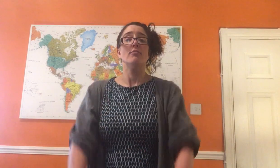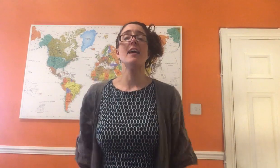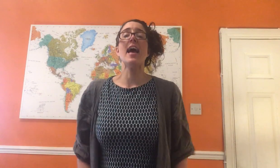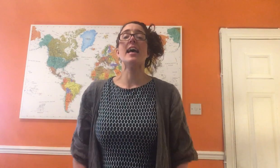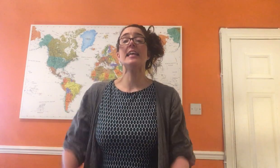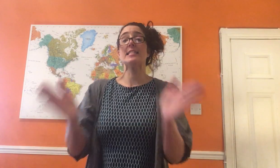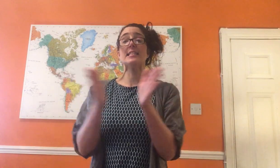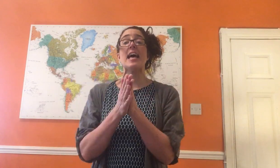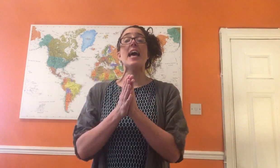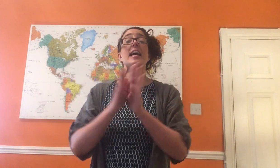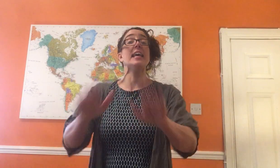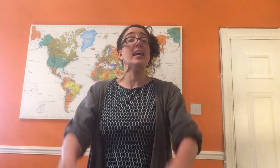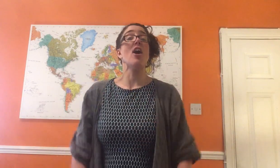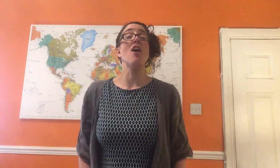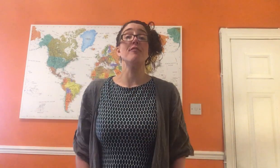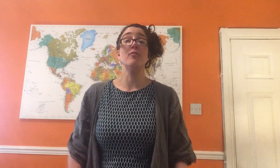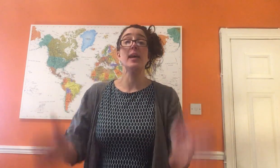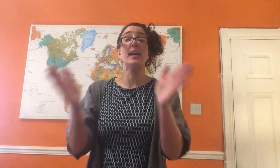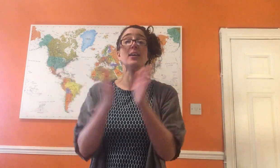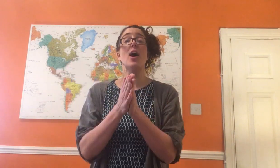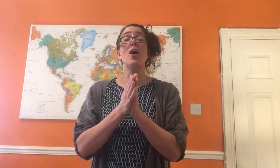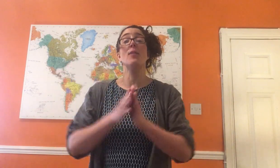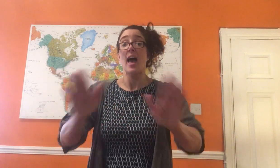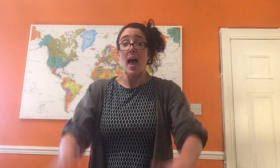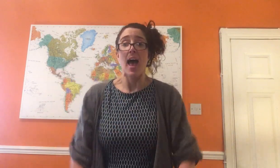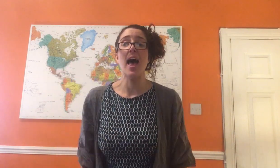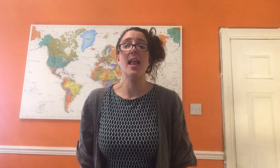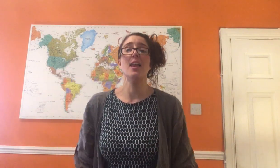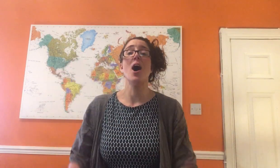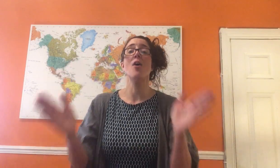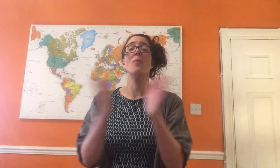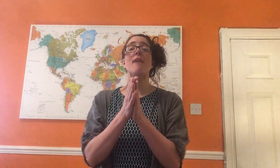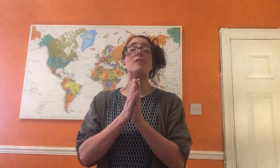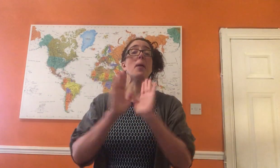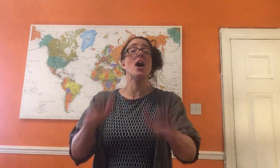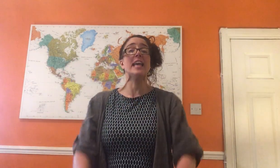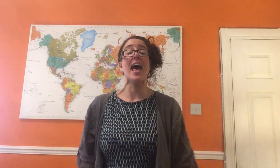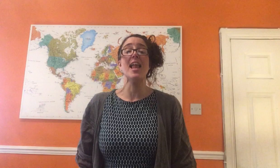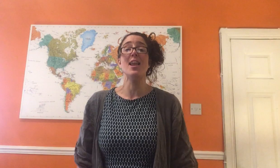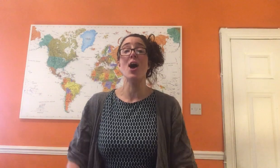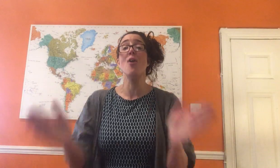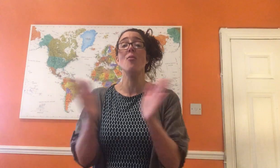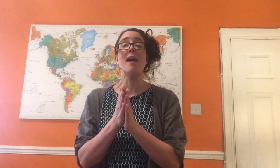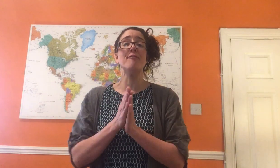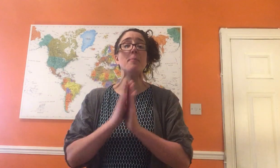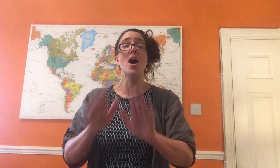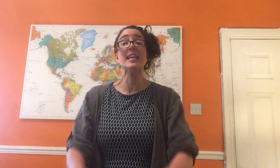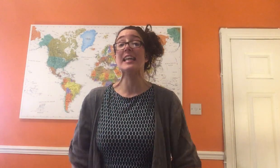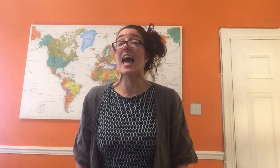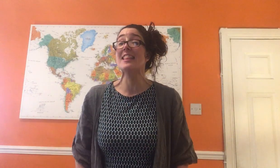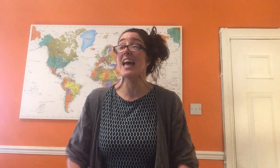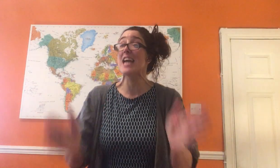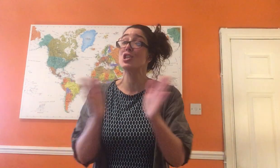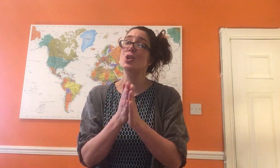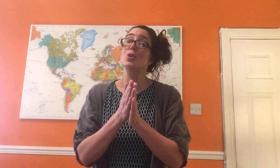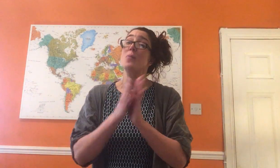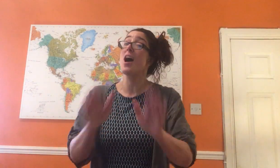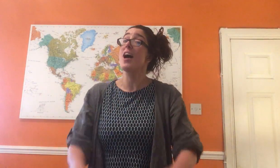Ready, steady, off we go. Hello everybody, hello everybody, glad that you are